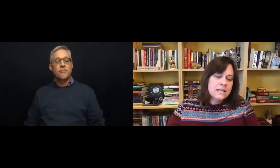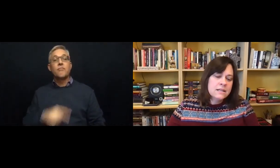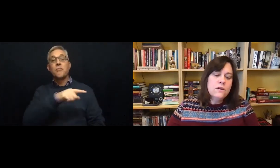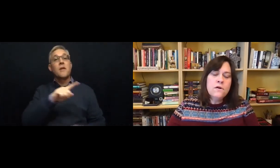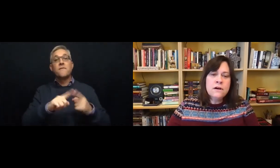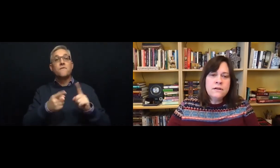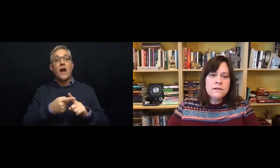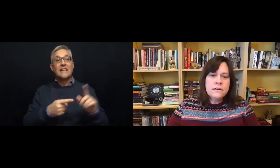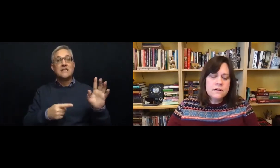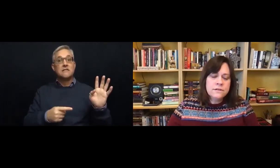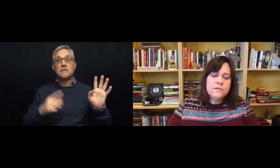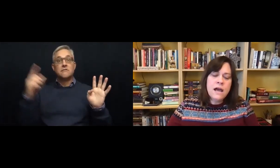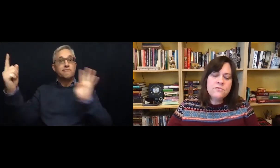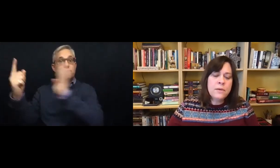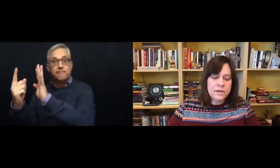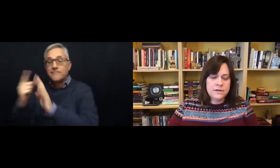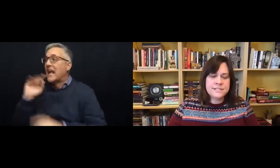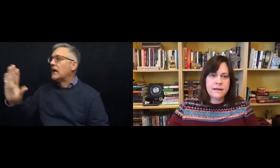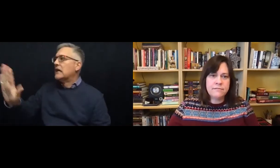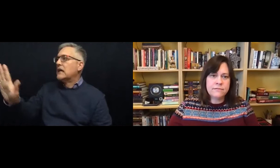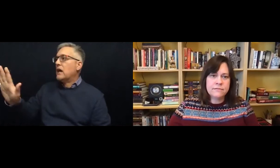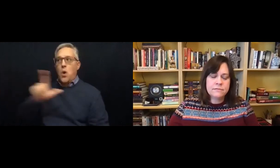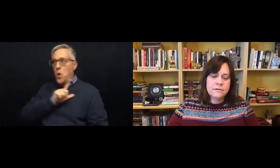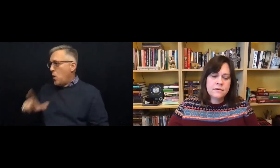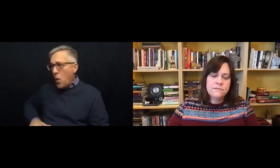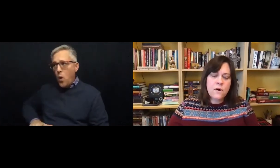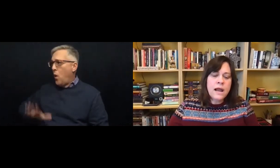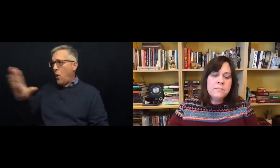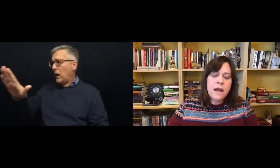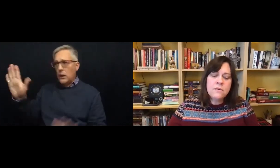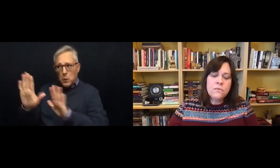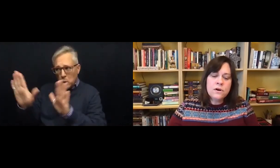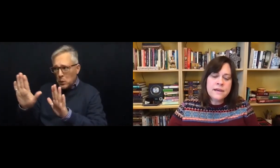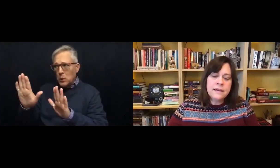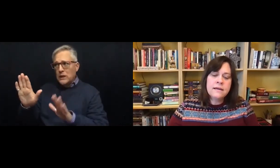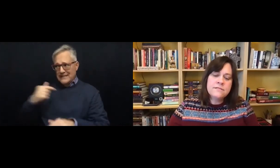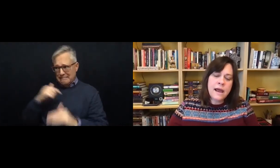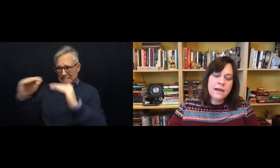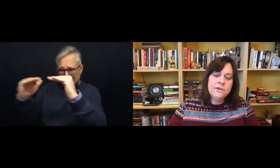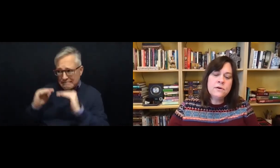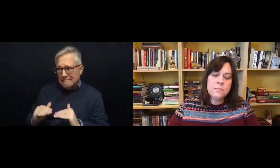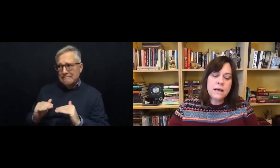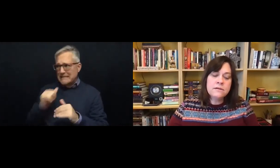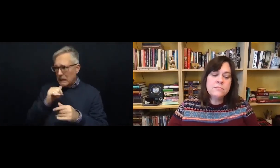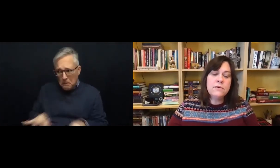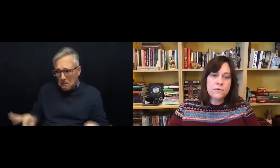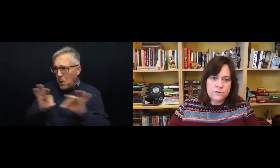Lord, do not trouble yourself, for I am not worthy to have you come under my roof.